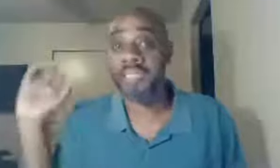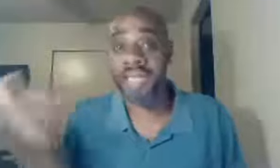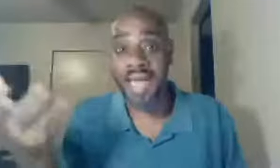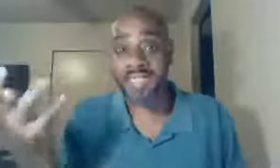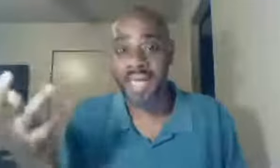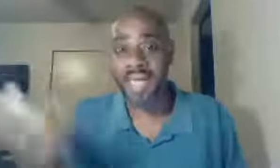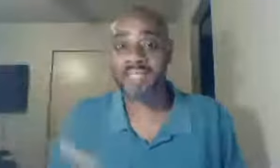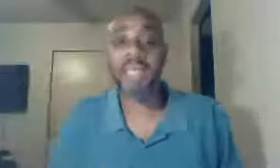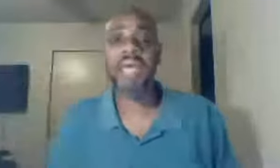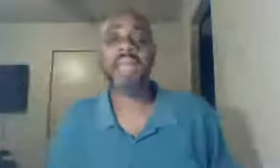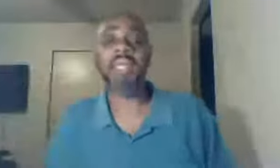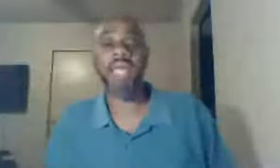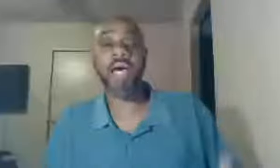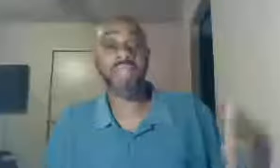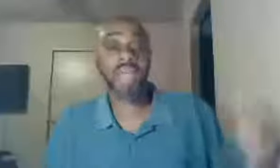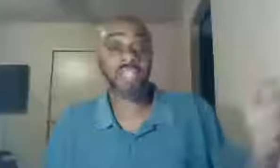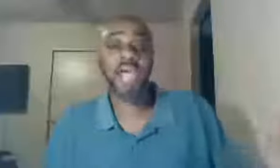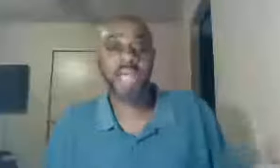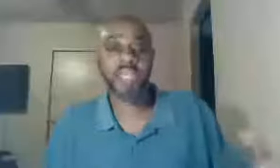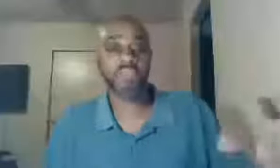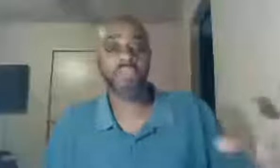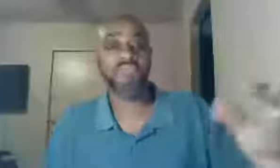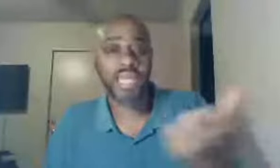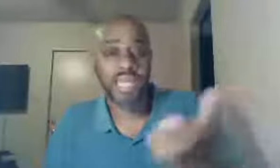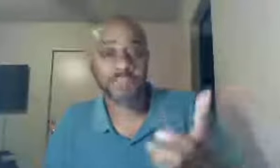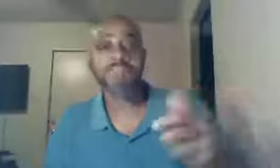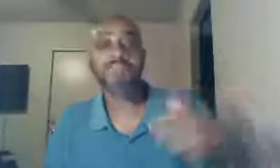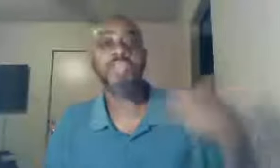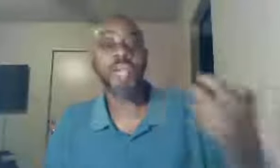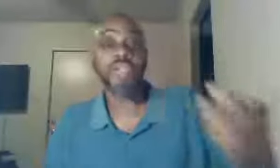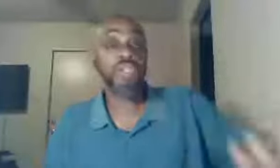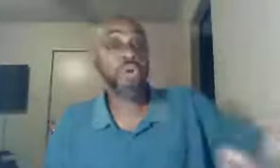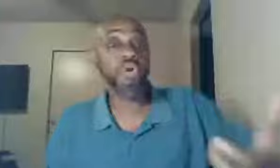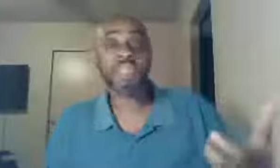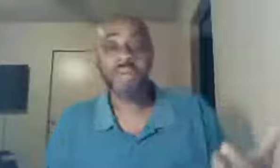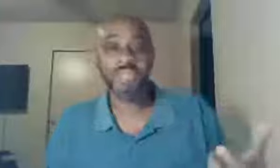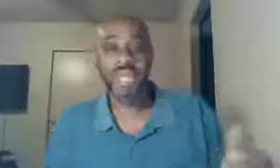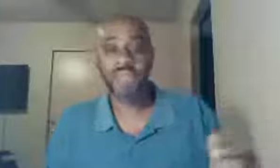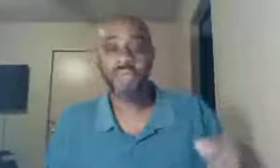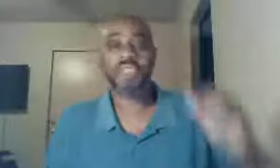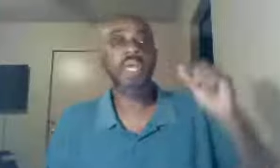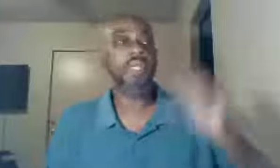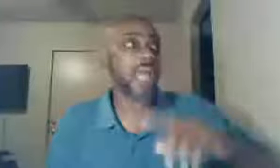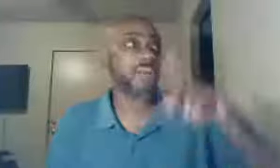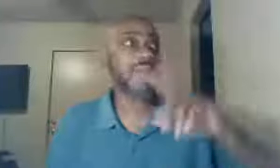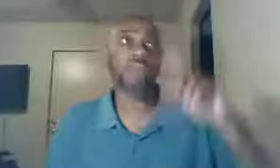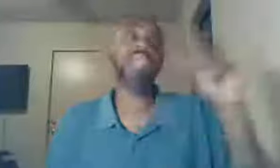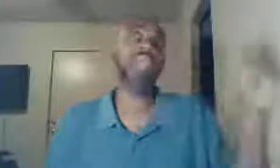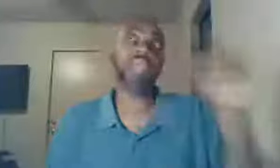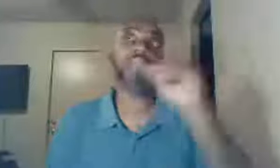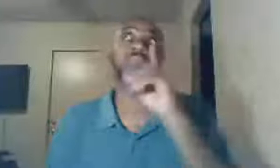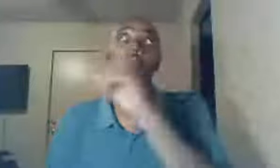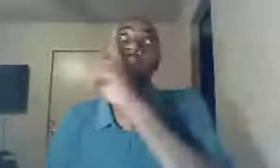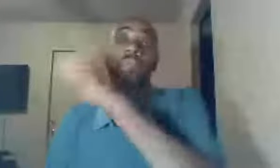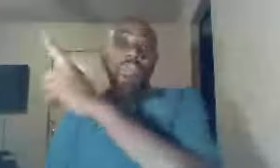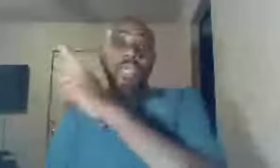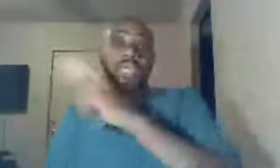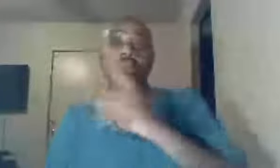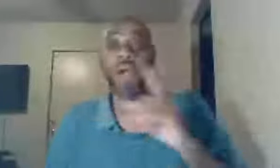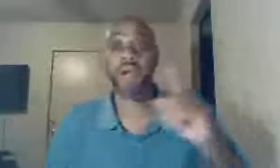context, and then help that child, develop their use, of the language, yeah, they were hearing, people speaking words,